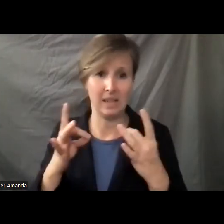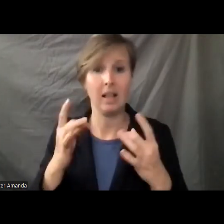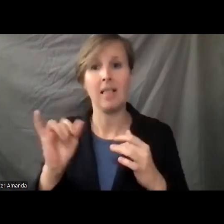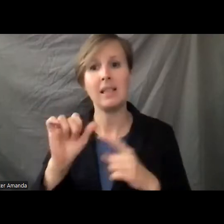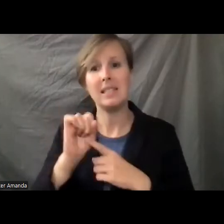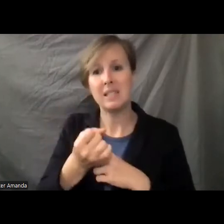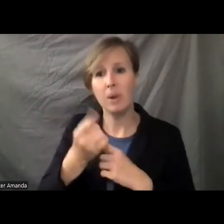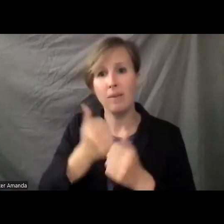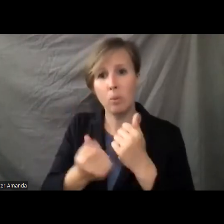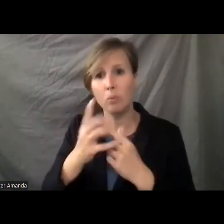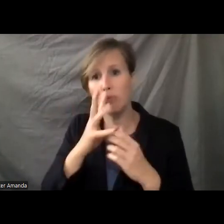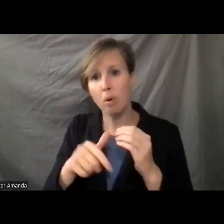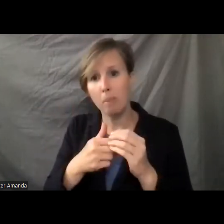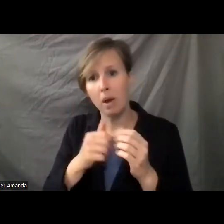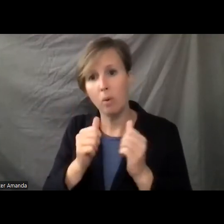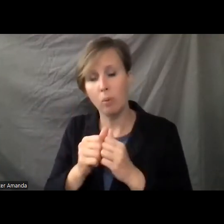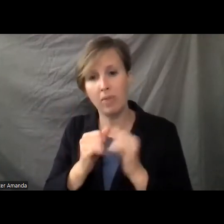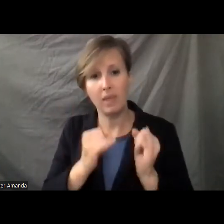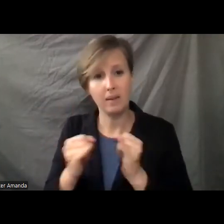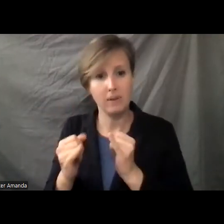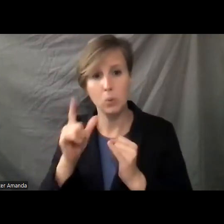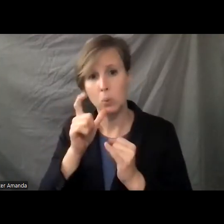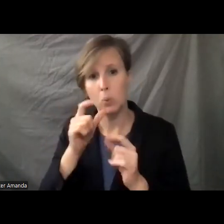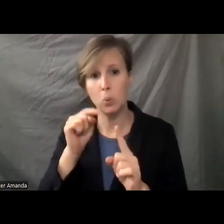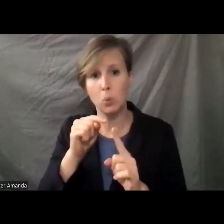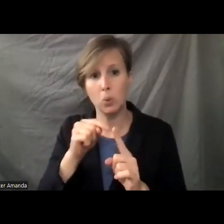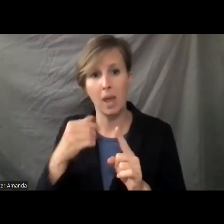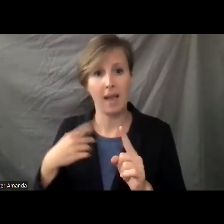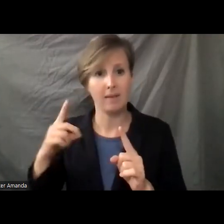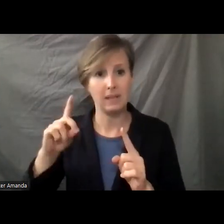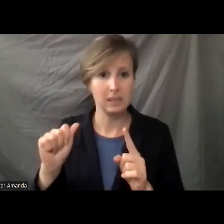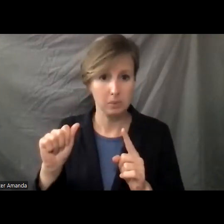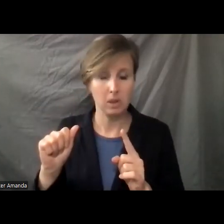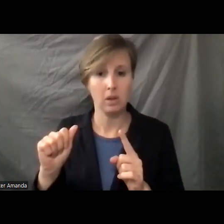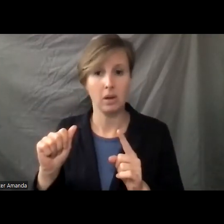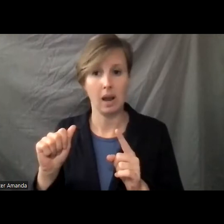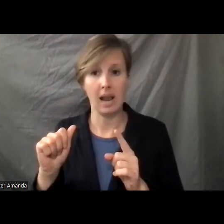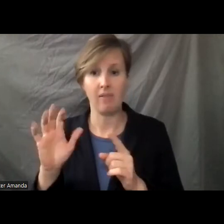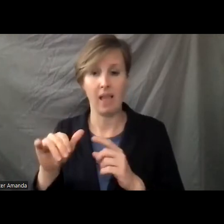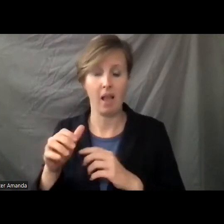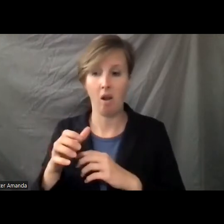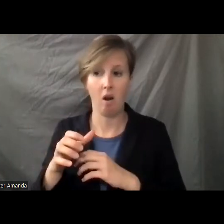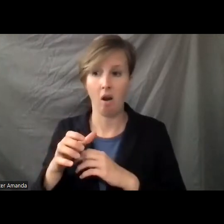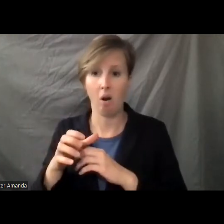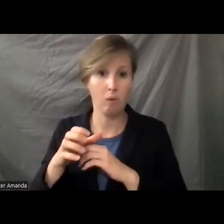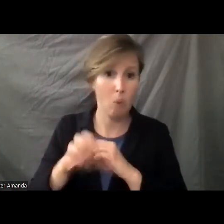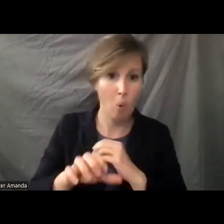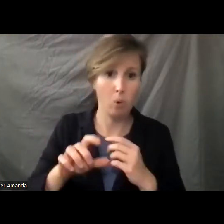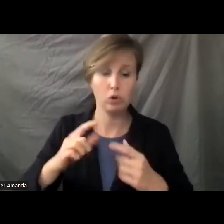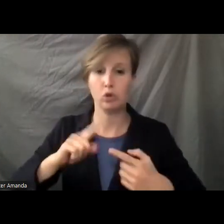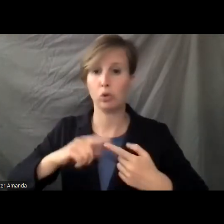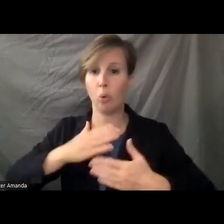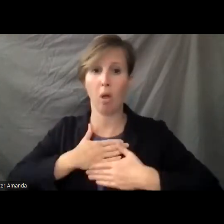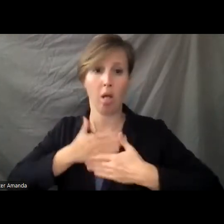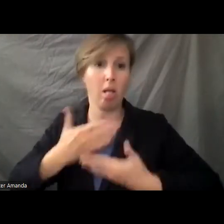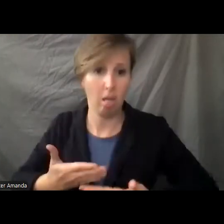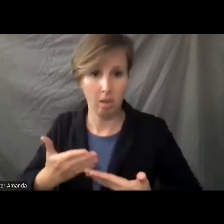talking about on, uh, individuals who have disabilities and our course to commit these crimes or confess to crimes that they